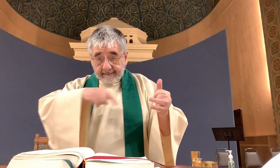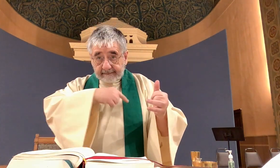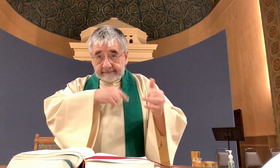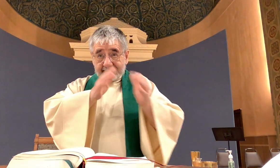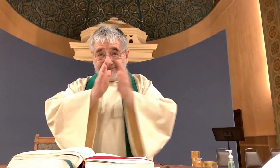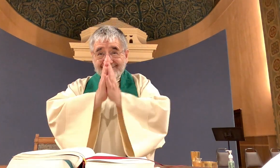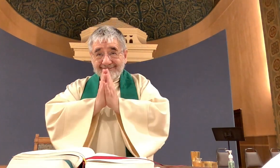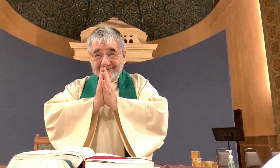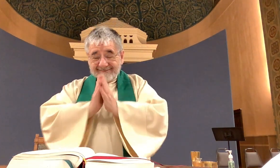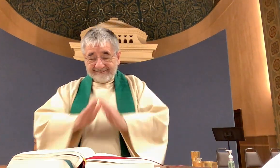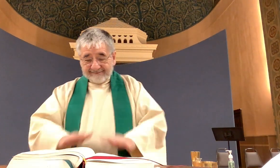Let us pray.